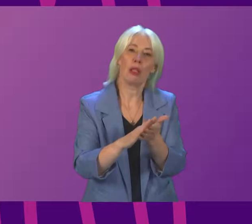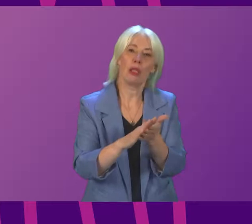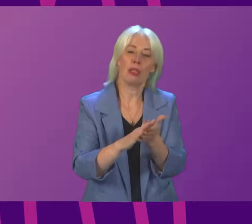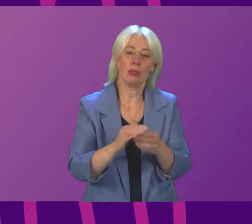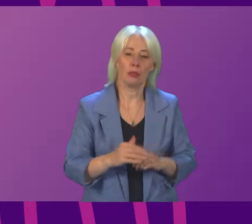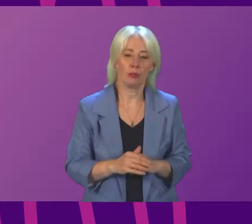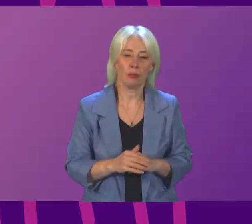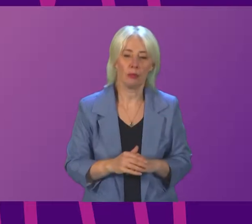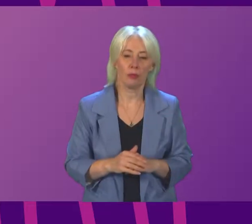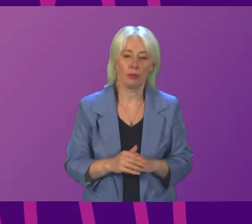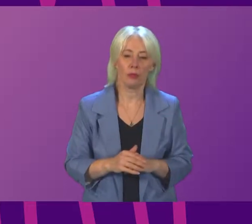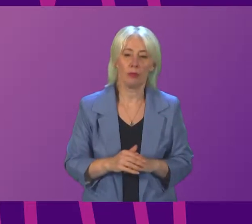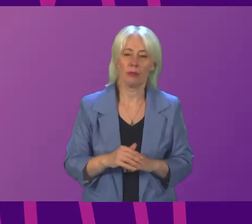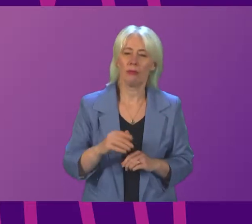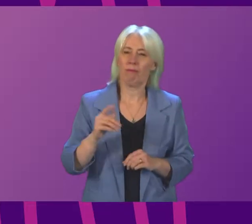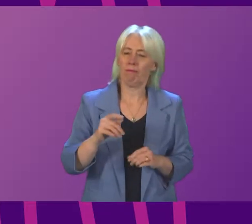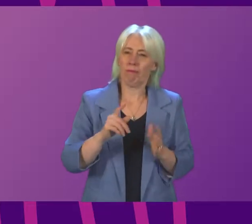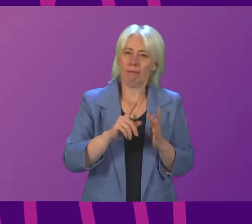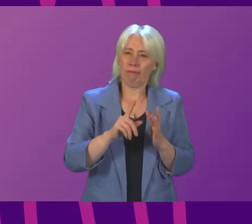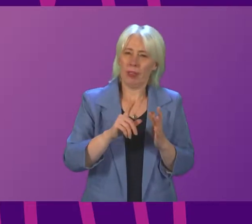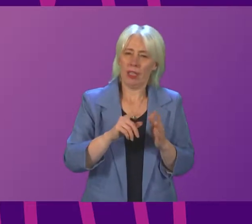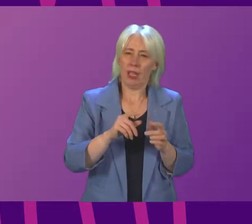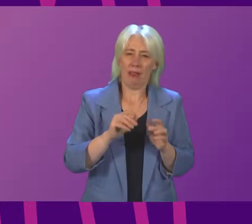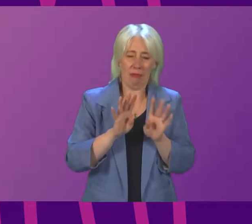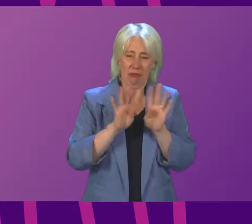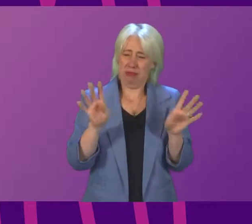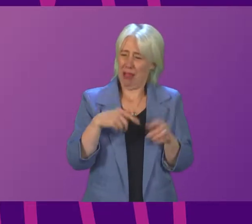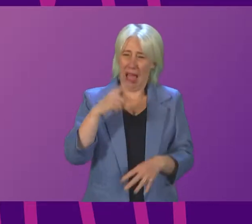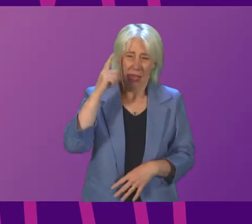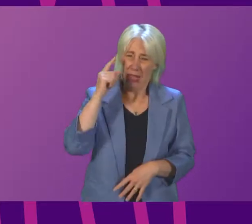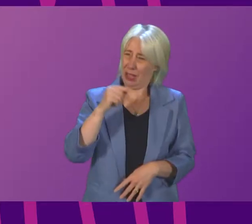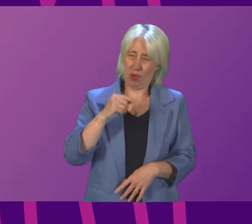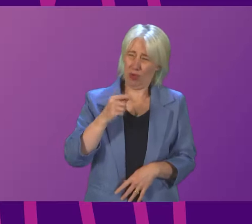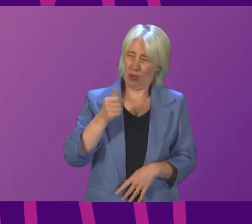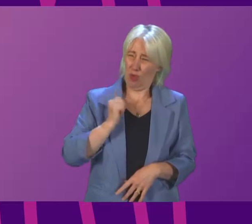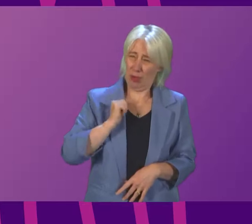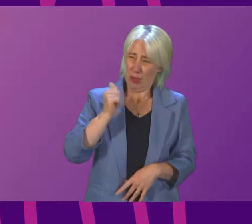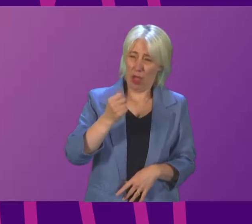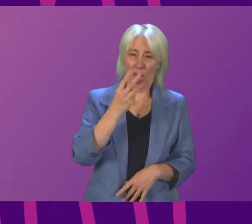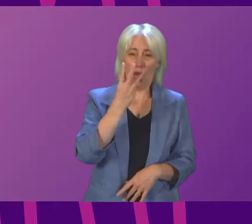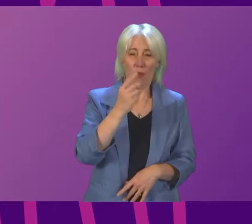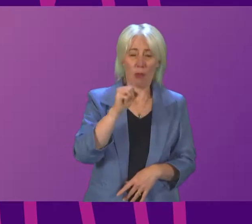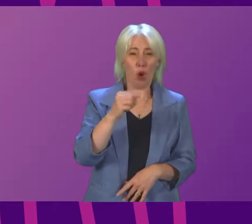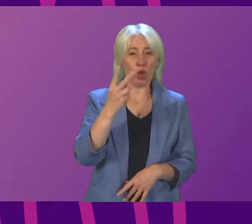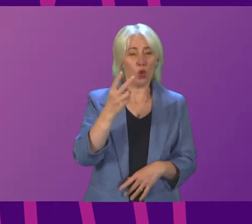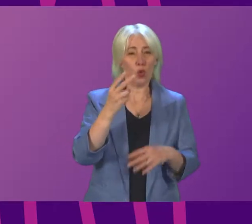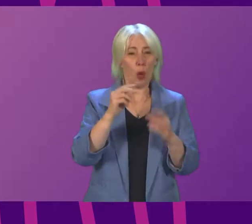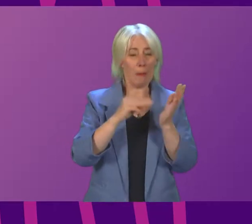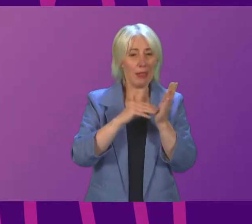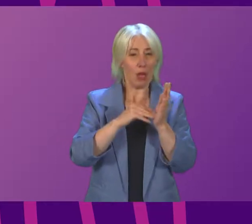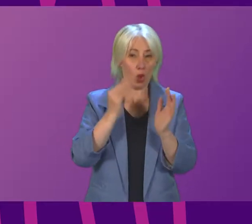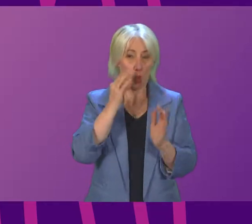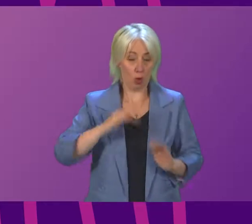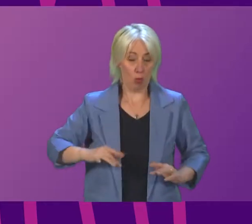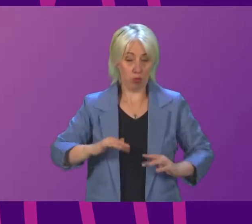Cabinet Secretary, I think you are underplaying the situation. The water reached 2.9 metres just short of the three metre defence in Hoiwk, and the